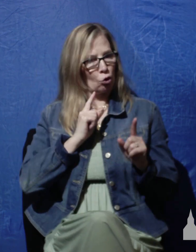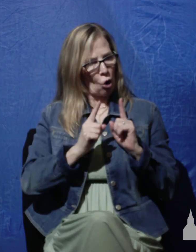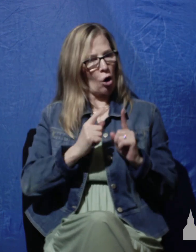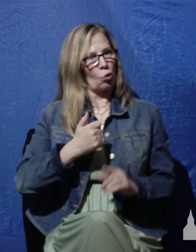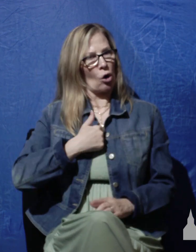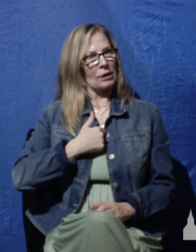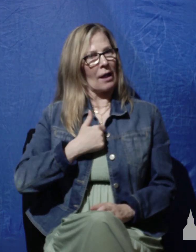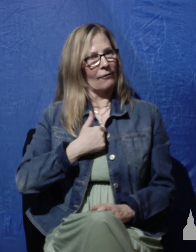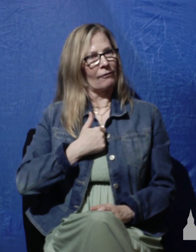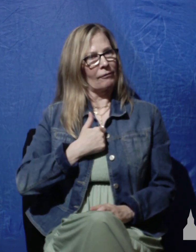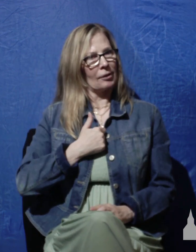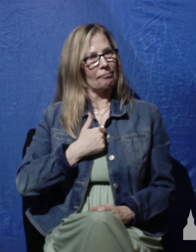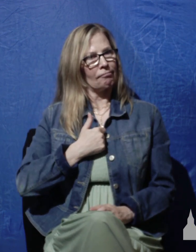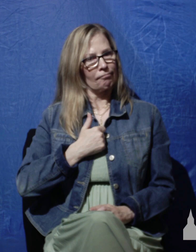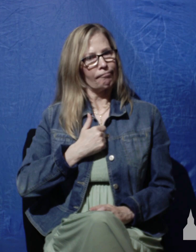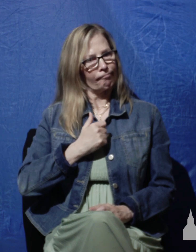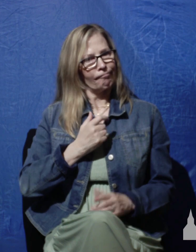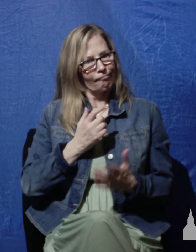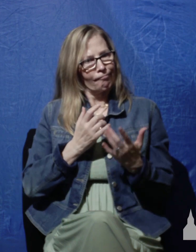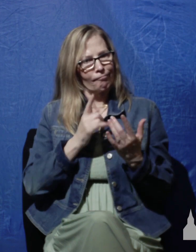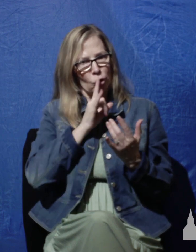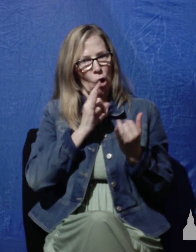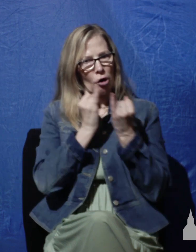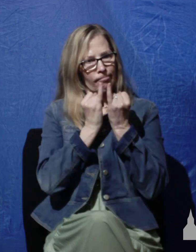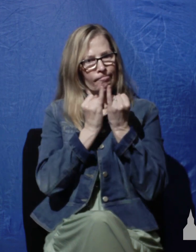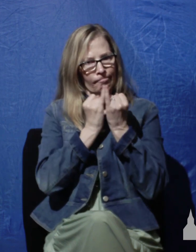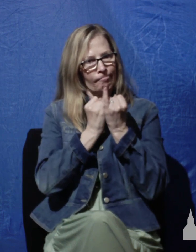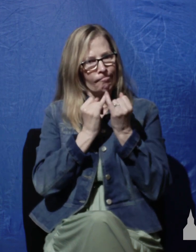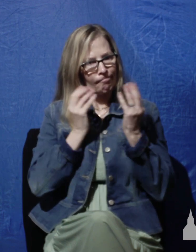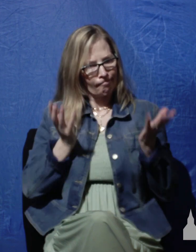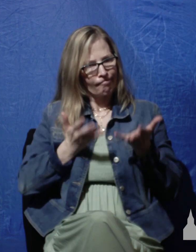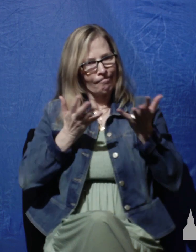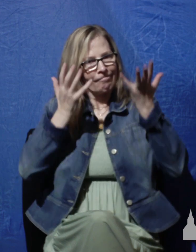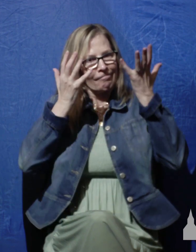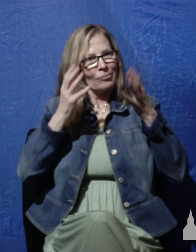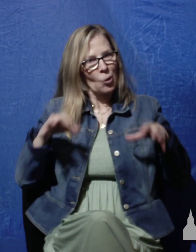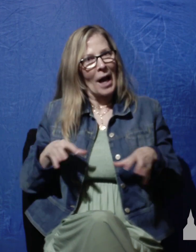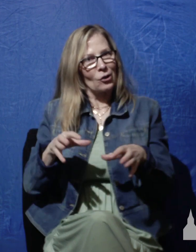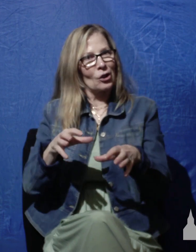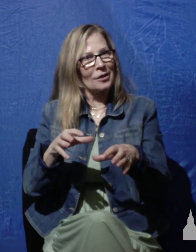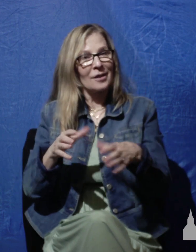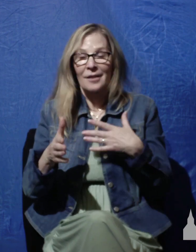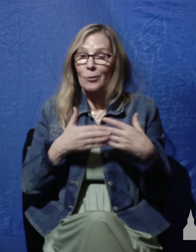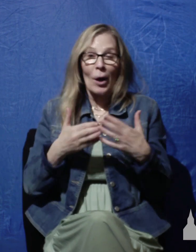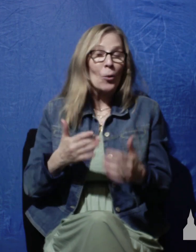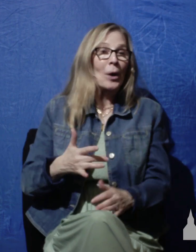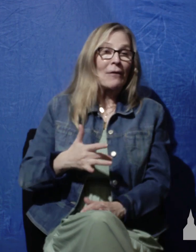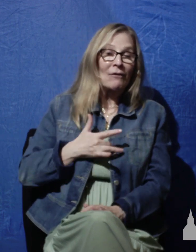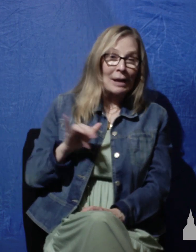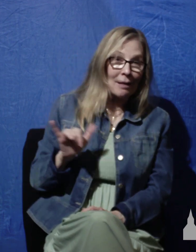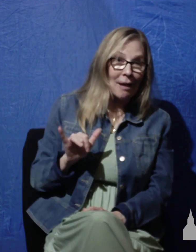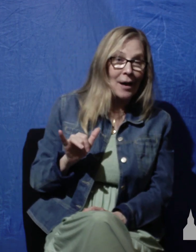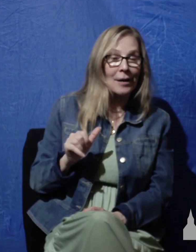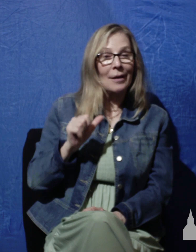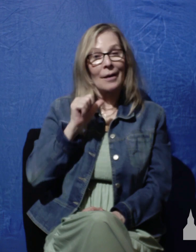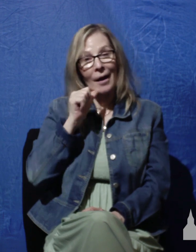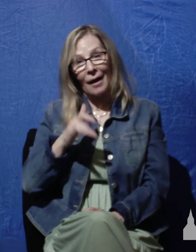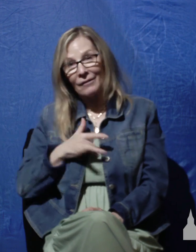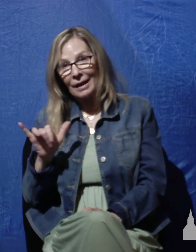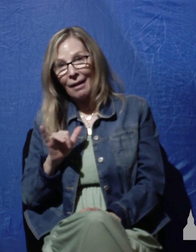and to rouse ourselves to action so that whether we feel like it or not, we need to start expressing gratitude